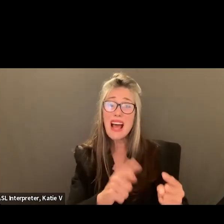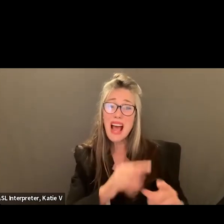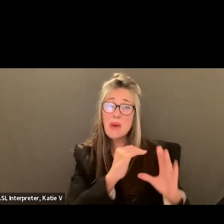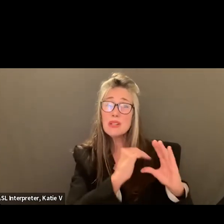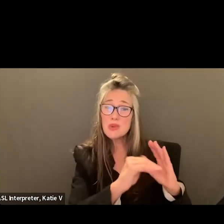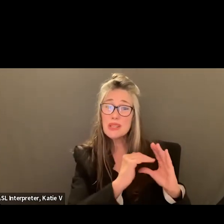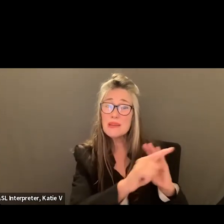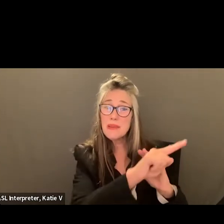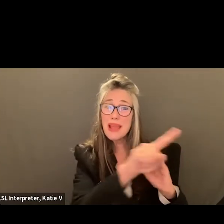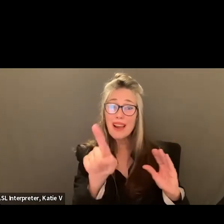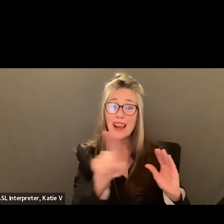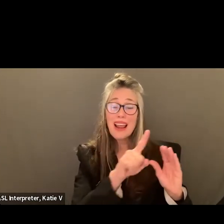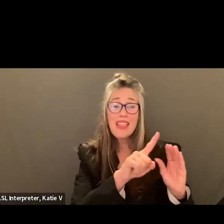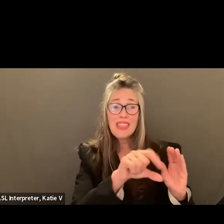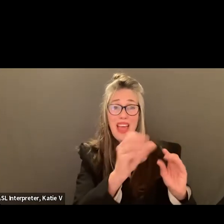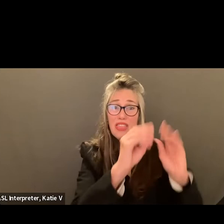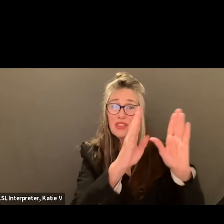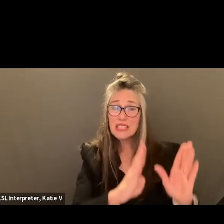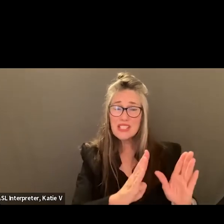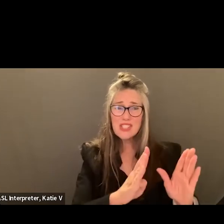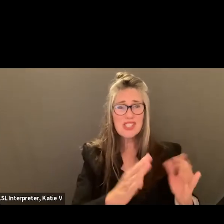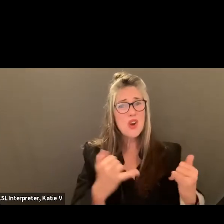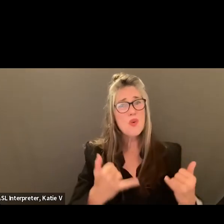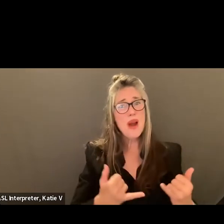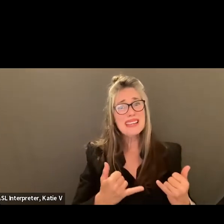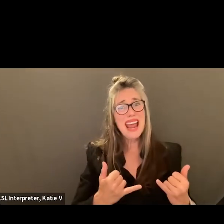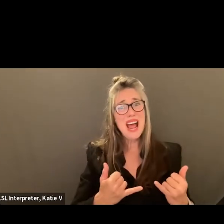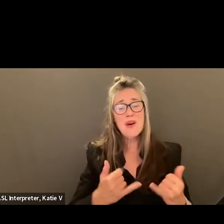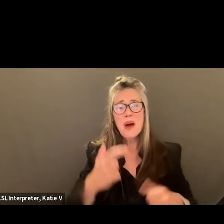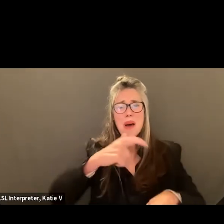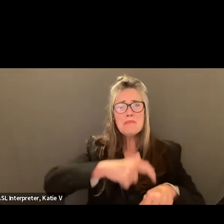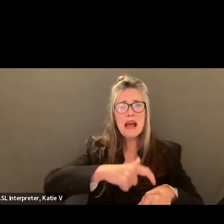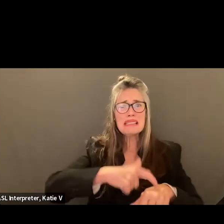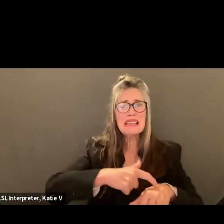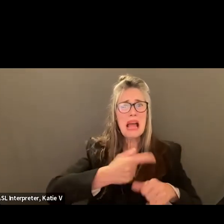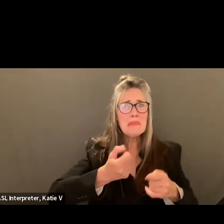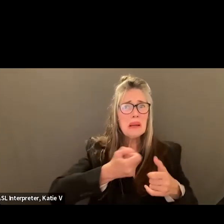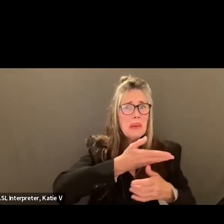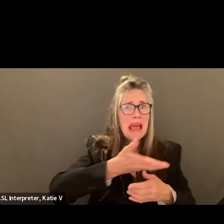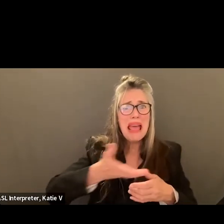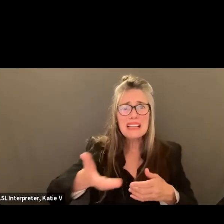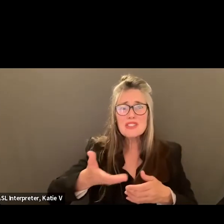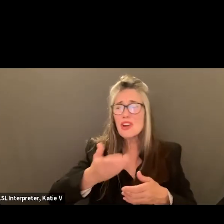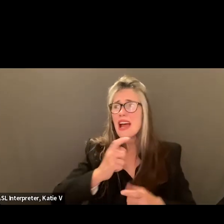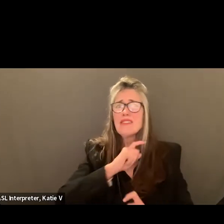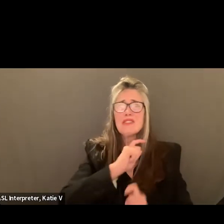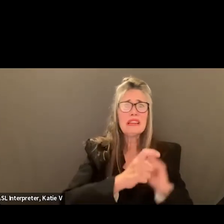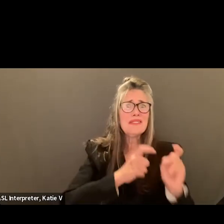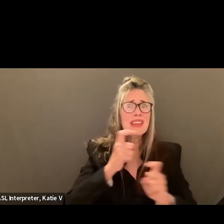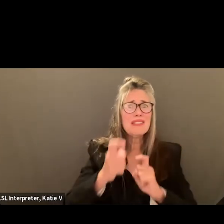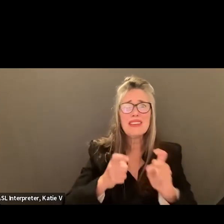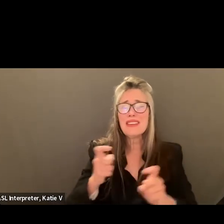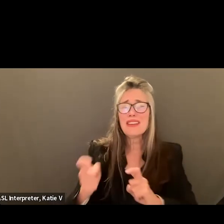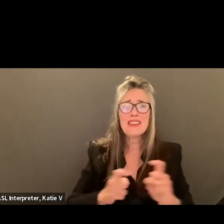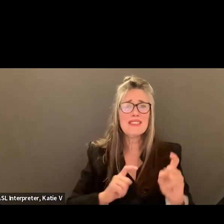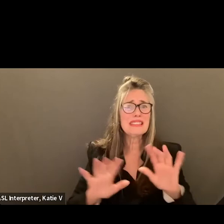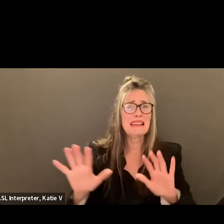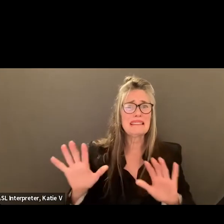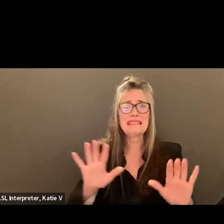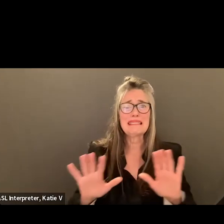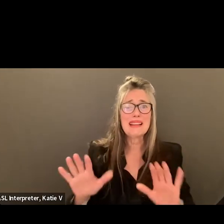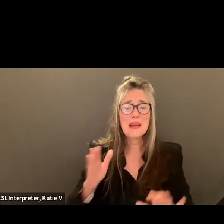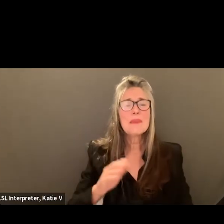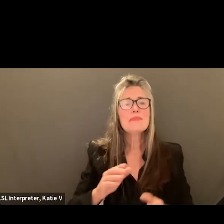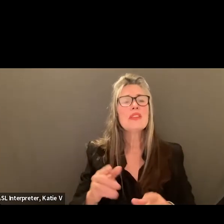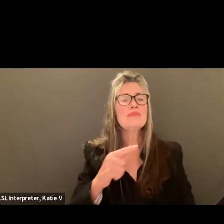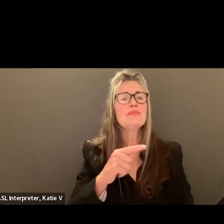all my extra minutes go right now. And in order to make the experience of all of my students better. All right. Thank you all for listening. you. You can